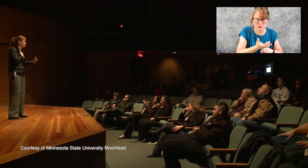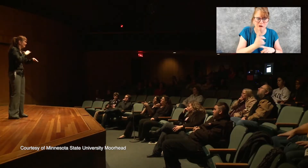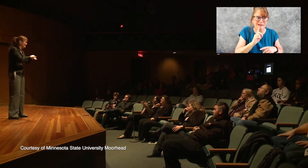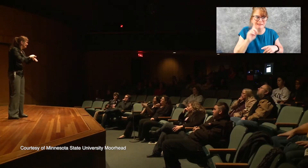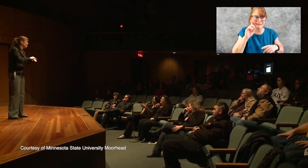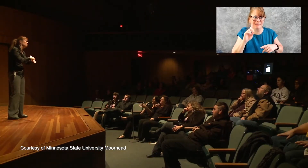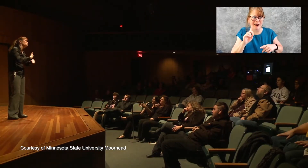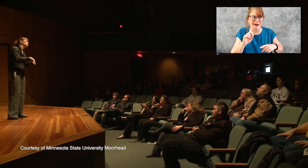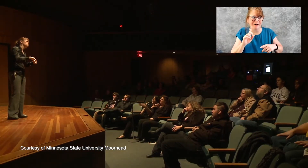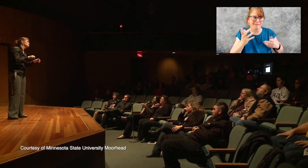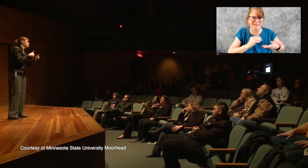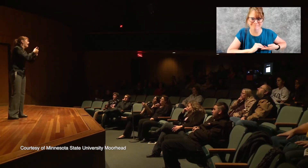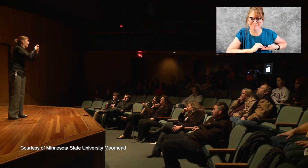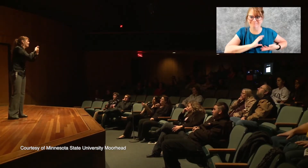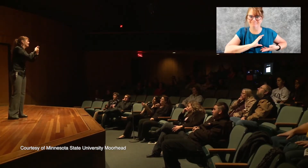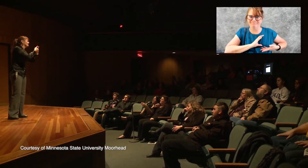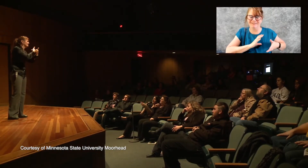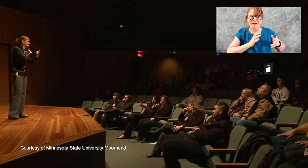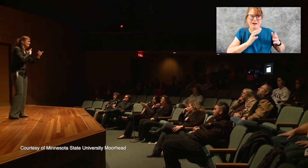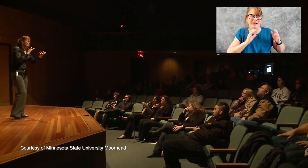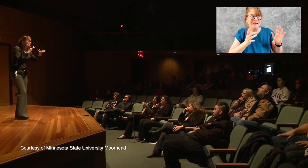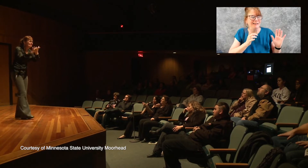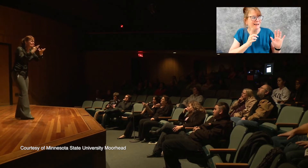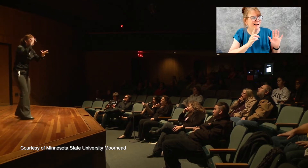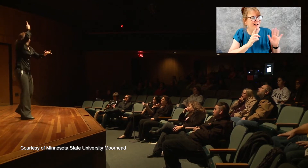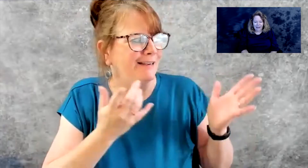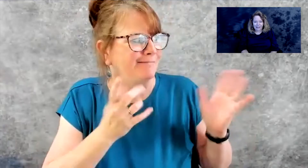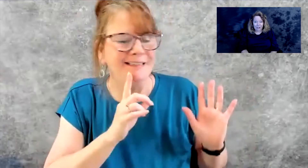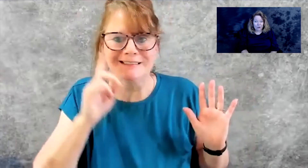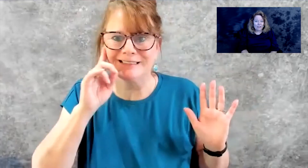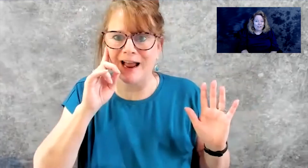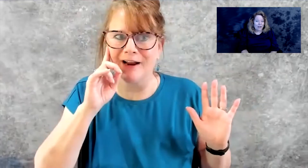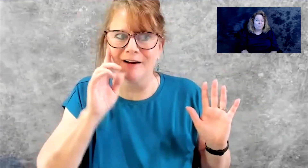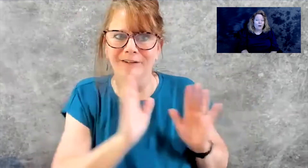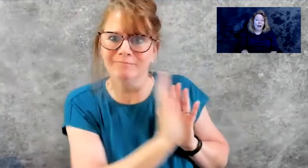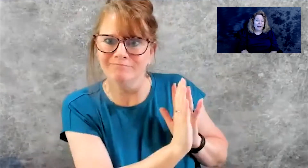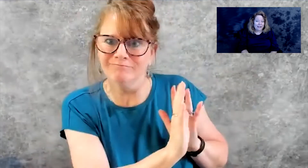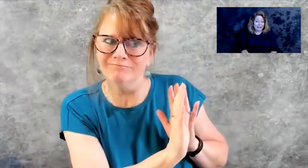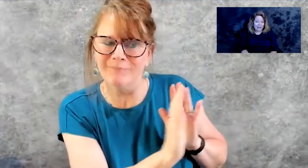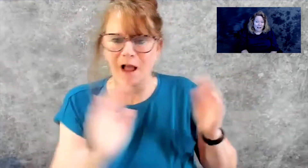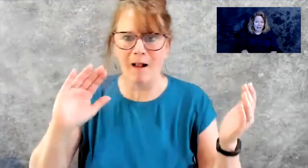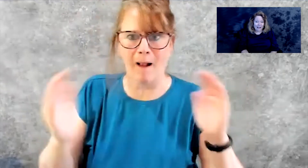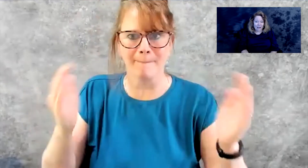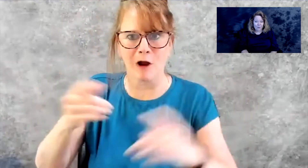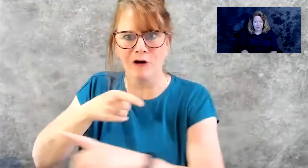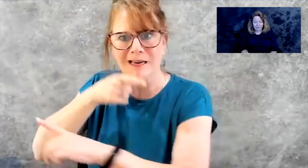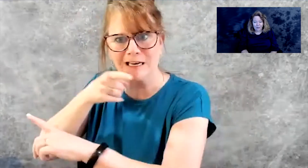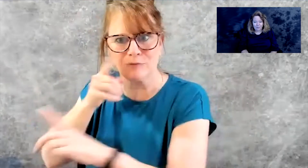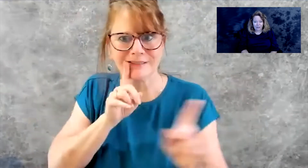I like to include Deaf culture and encourage Deaf pride, and I want Deaf people to